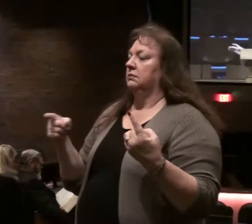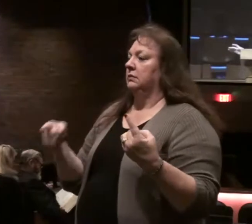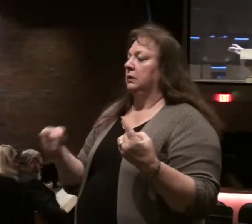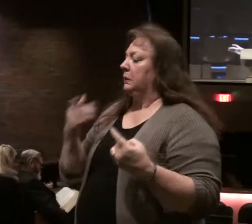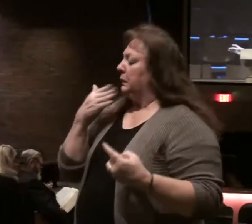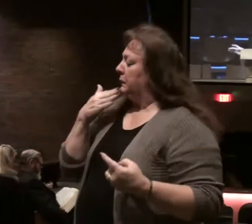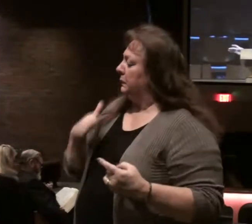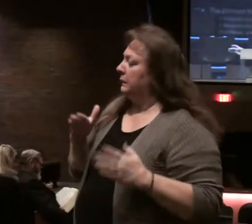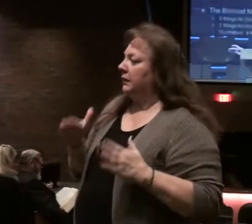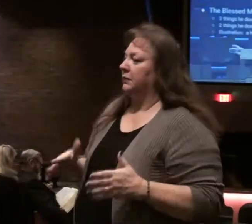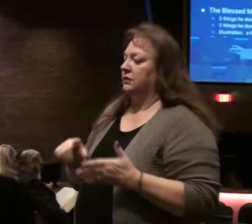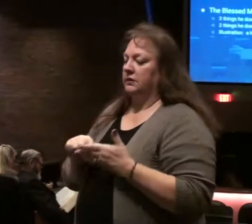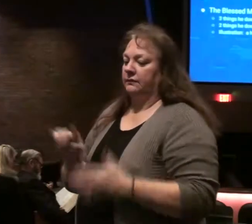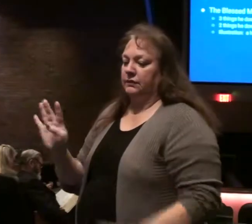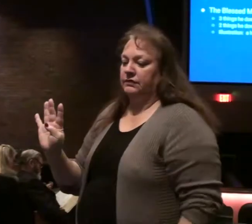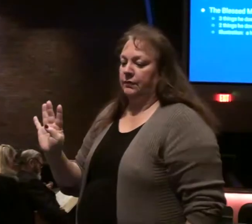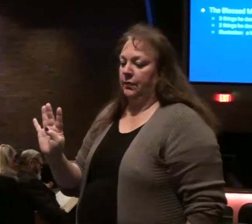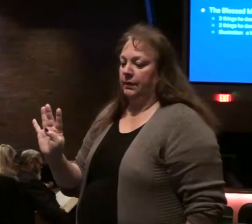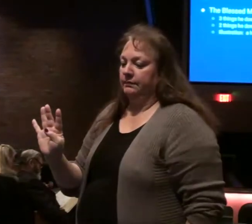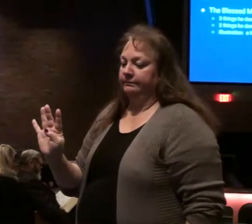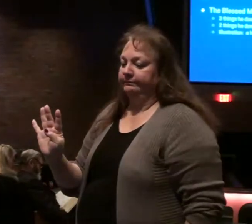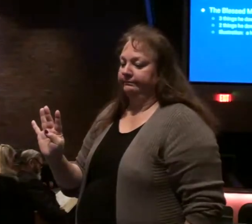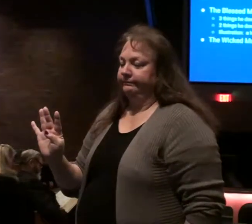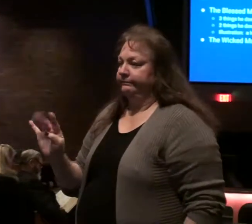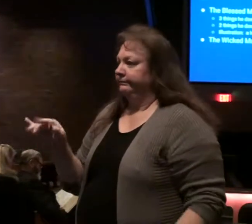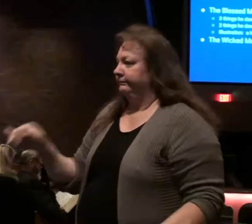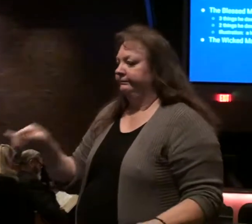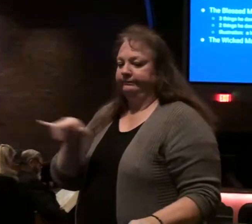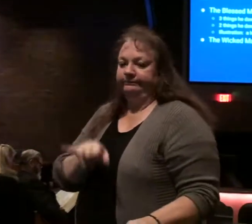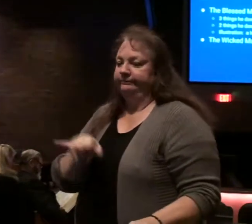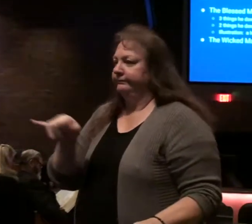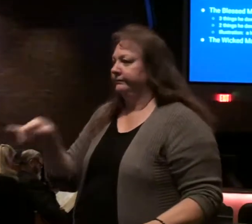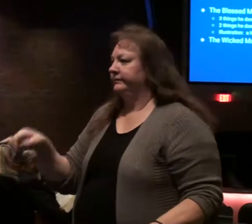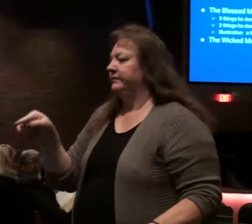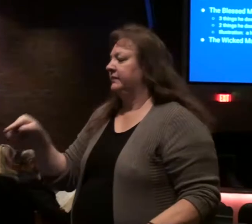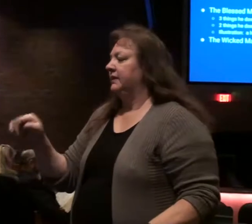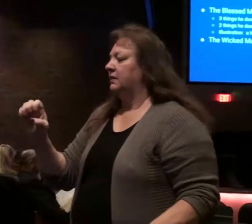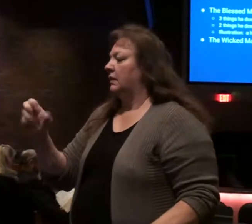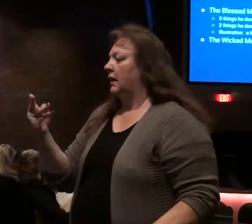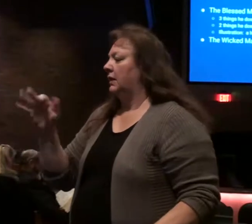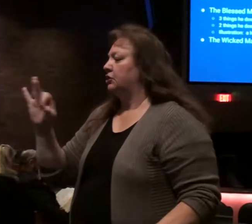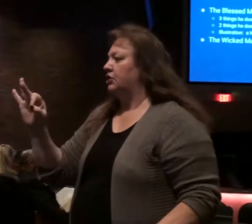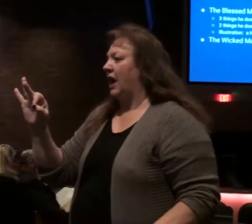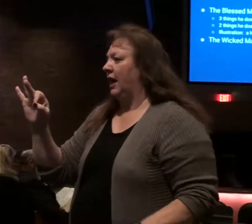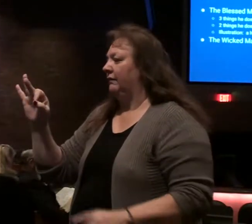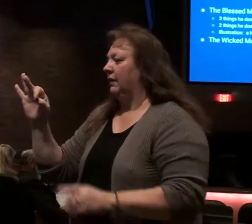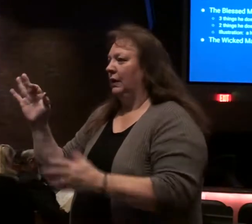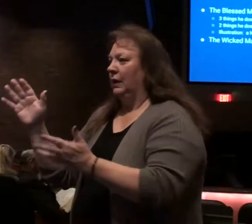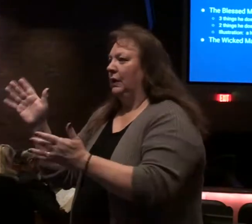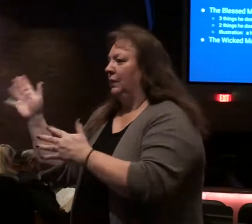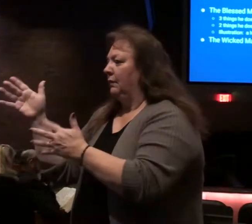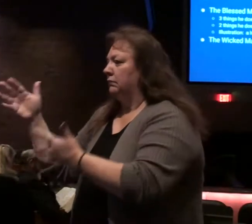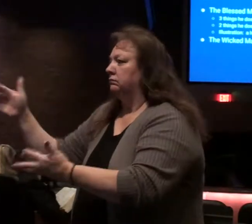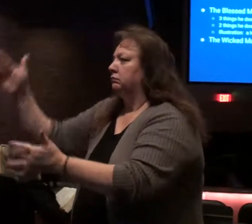of the wicked verse 4 the wicked are not so but they are like chaff which the wind drives away